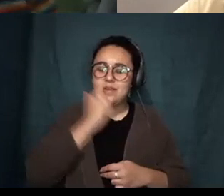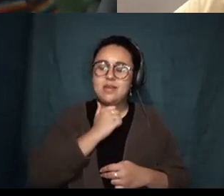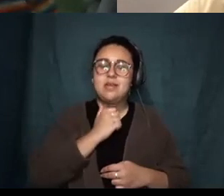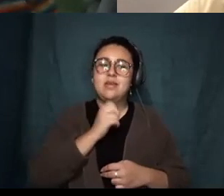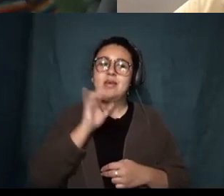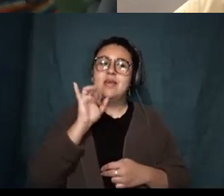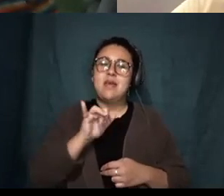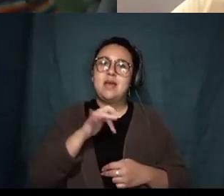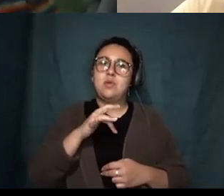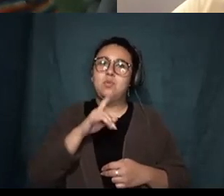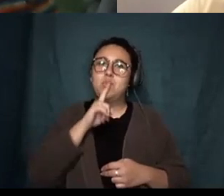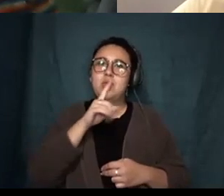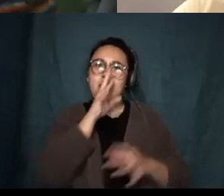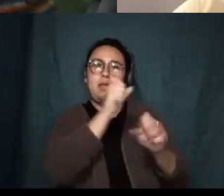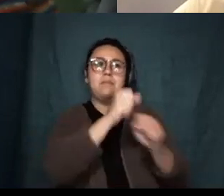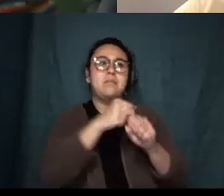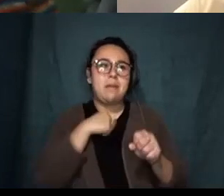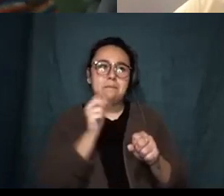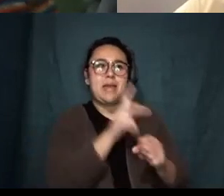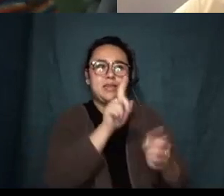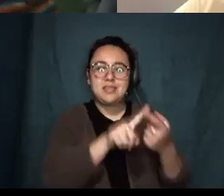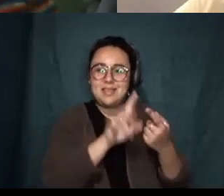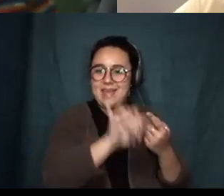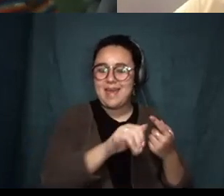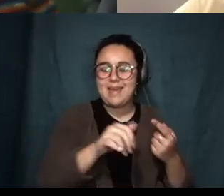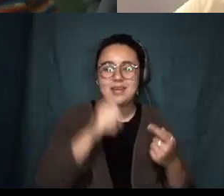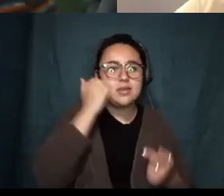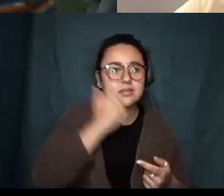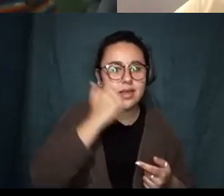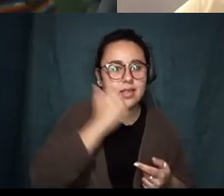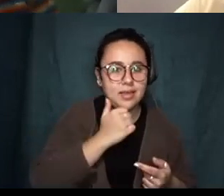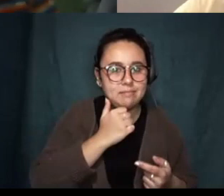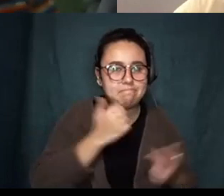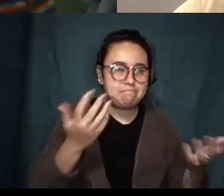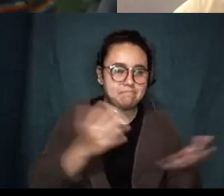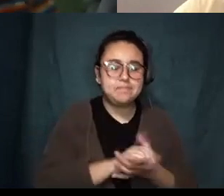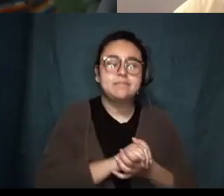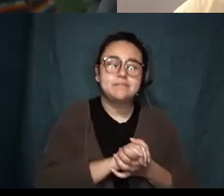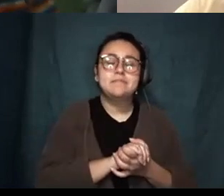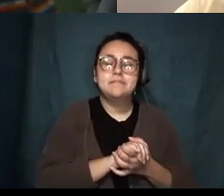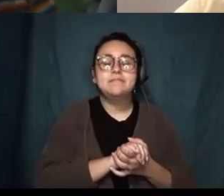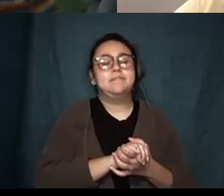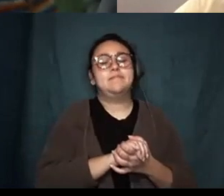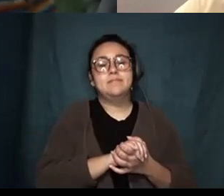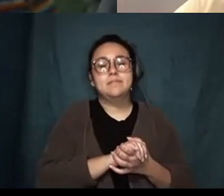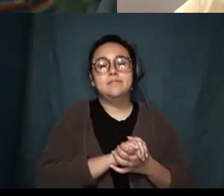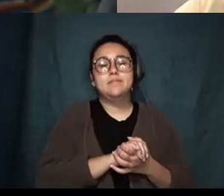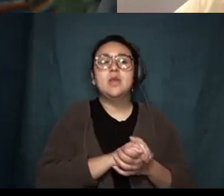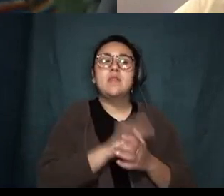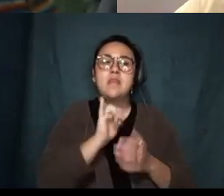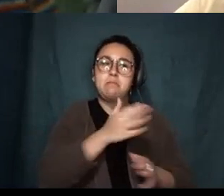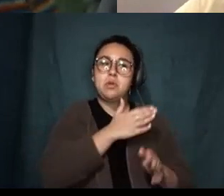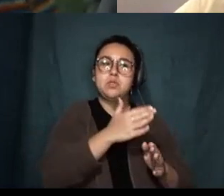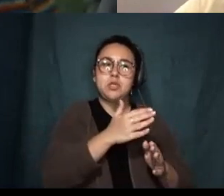been um going back to on a daily basis um and two books that I'm really